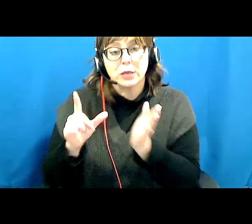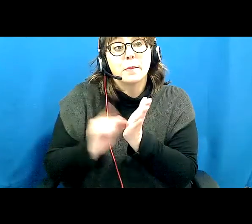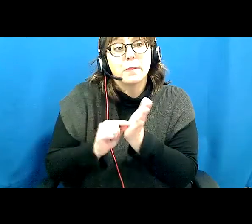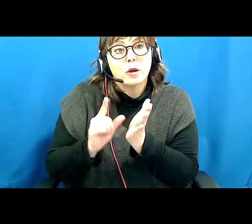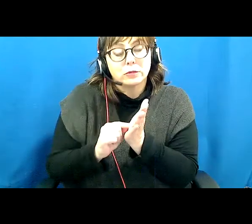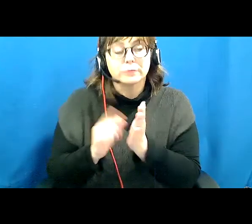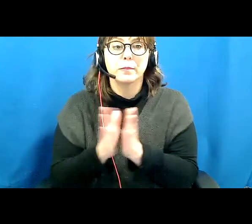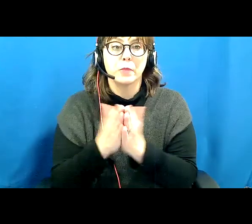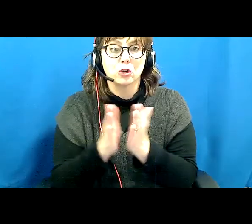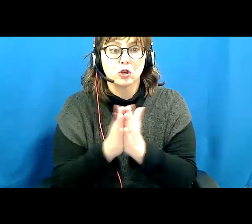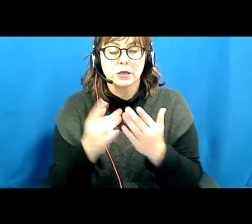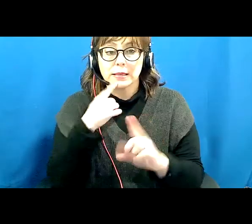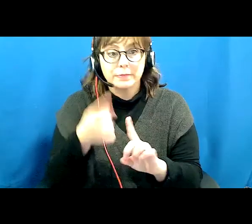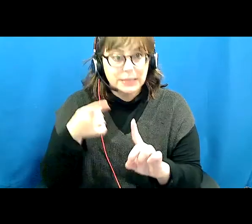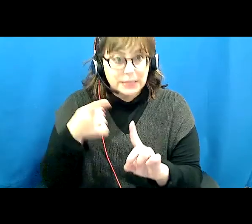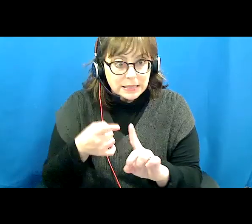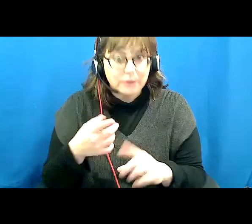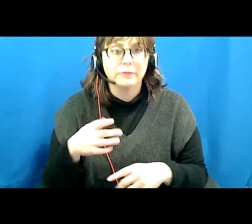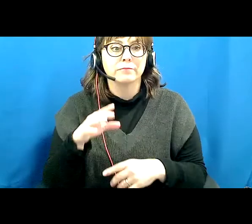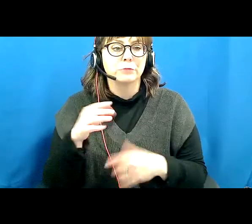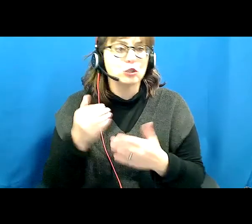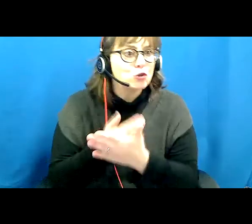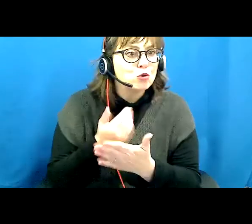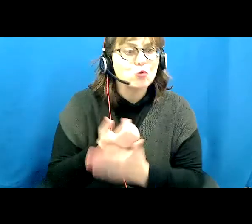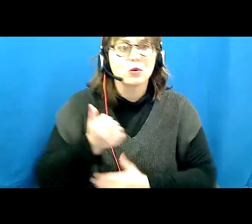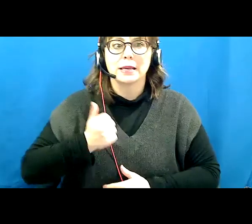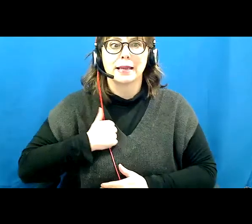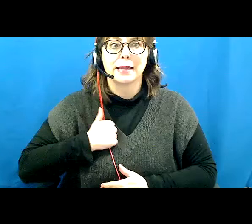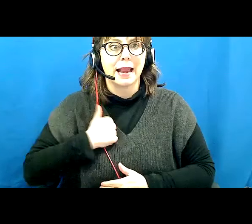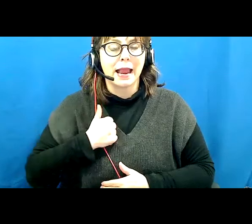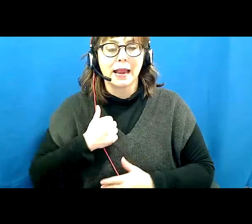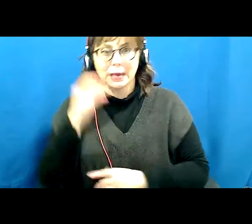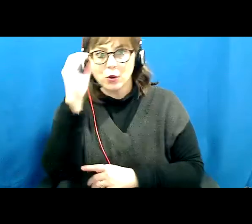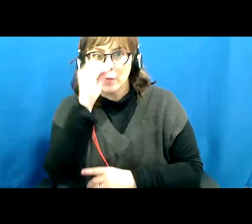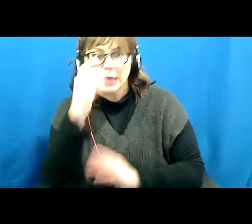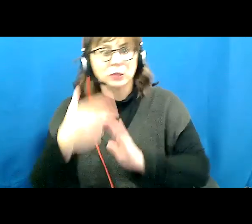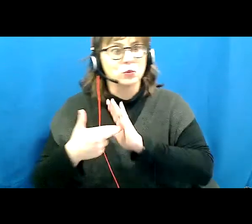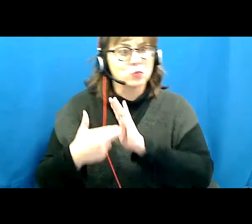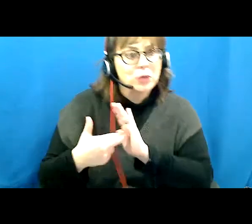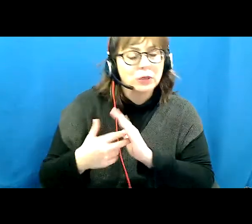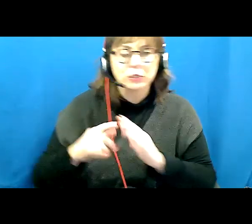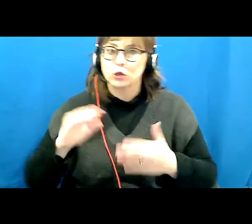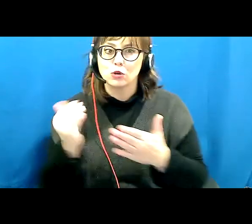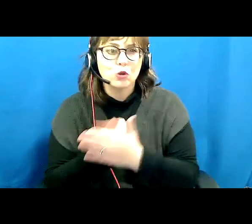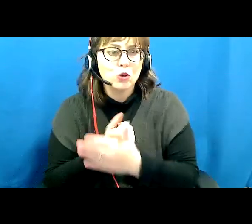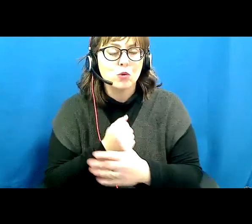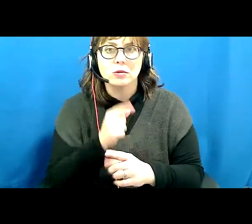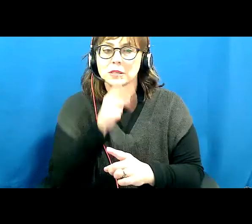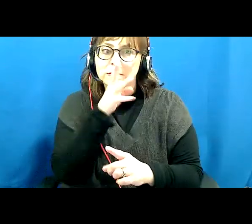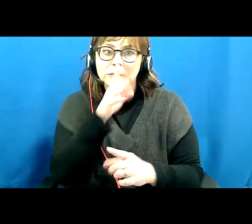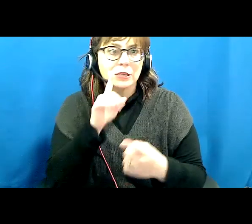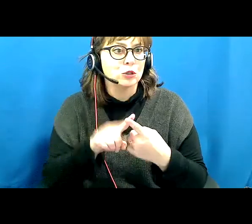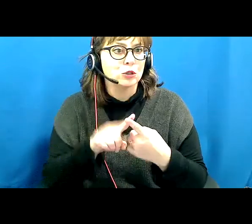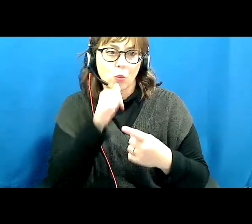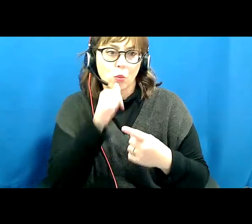books, in particular by fresh new Canadian voices that are intellectually rigorous, speak to women's hearts, and tell